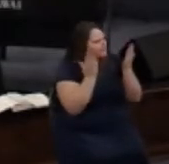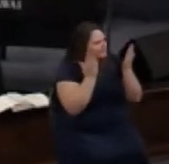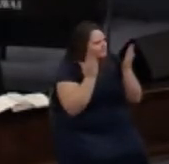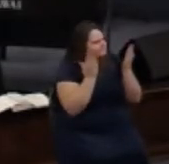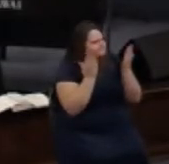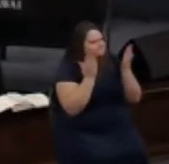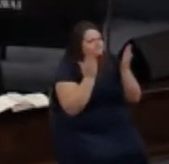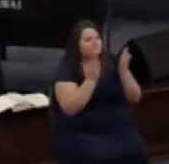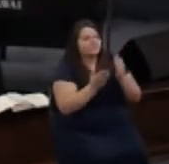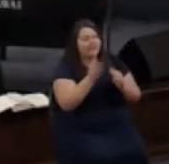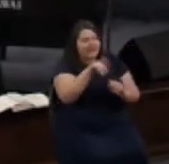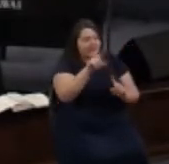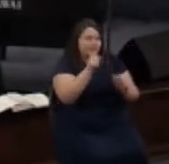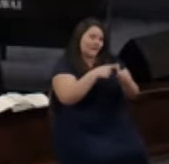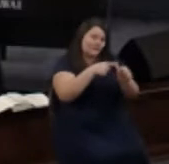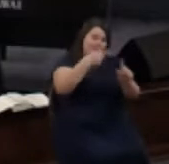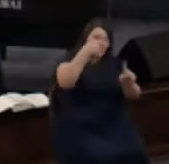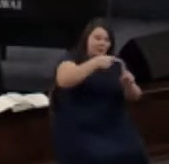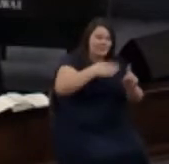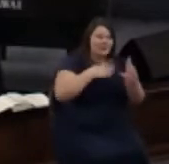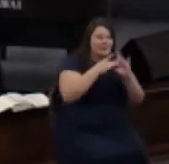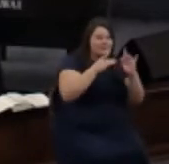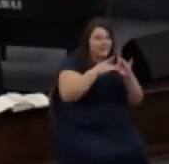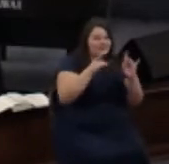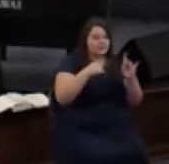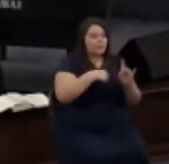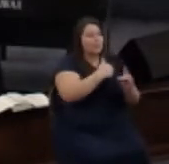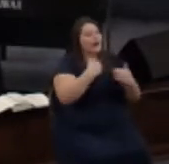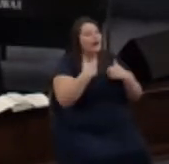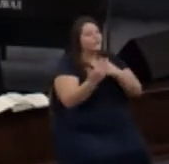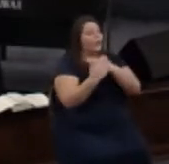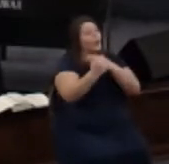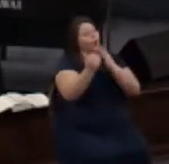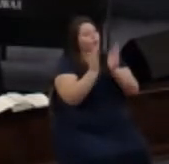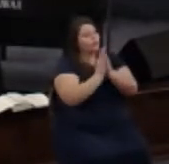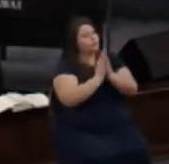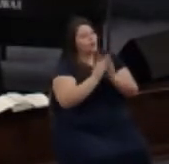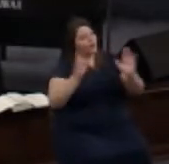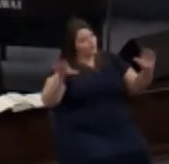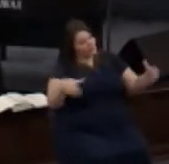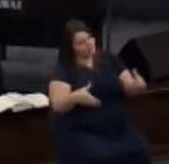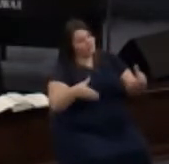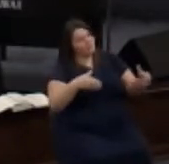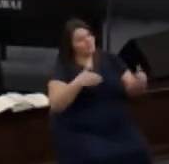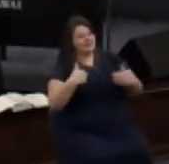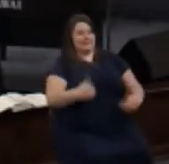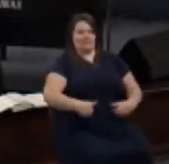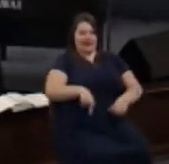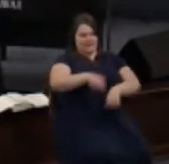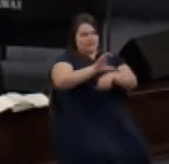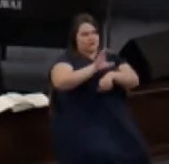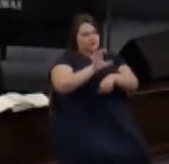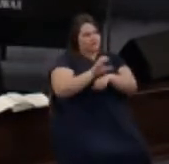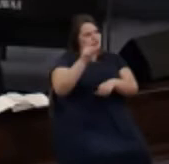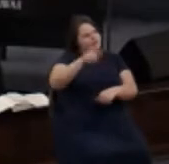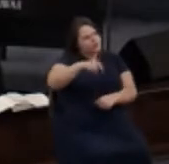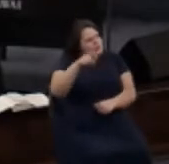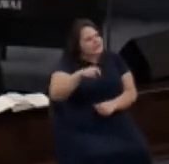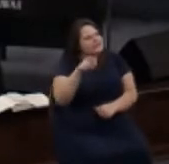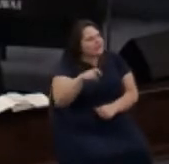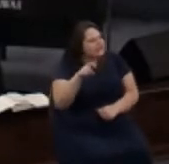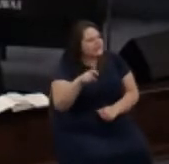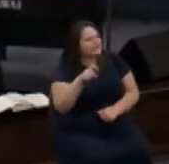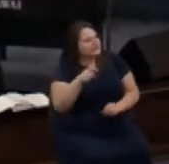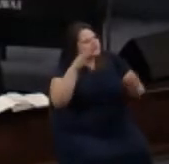by the way that's the first point of the message today when we have a call to prayer and we come together as a body in the church we need to be